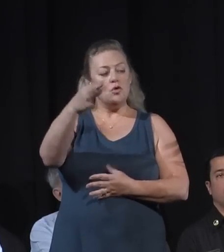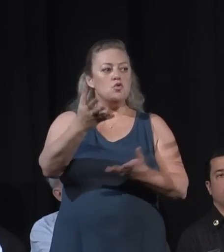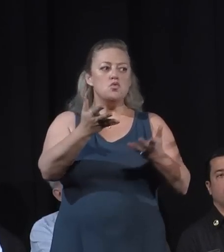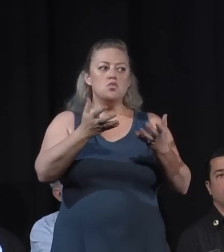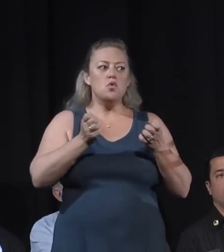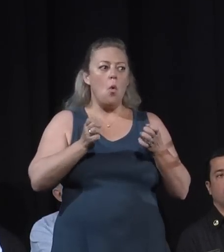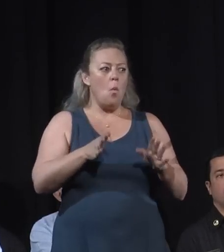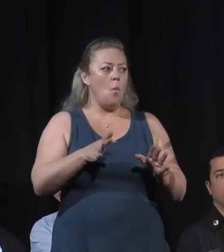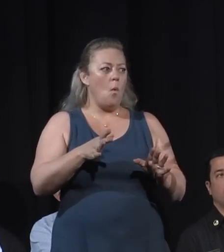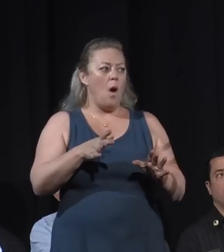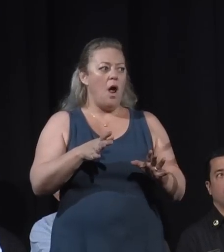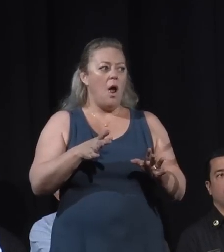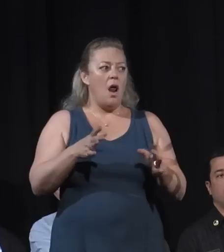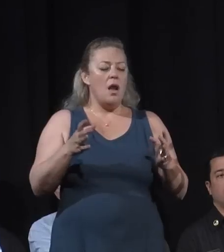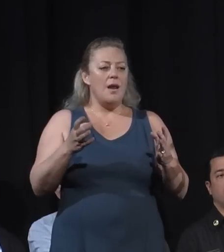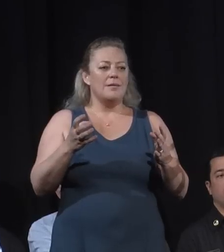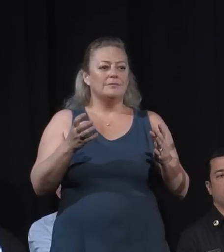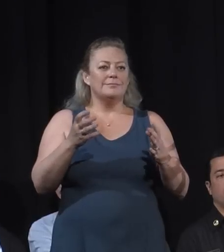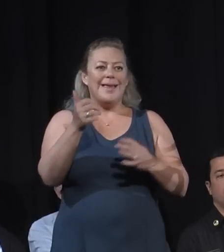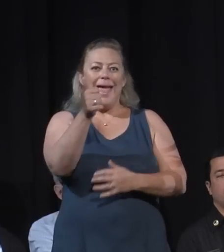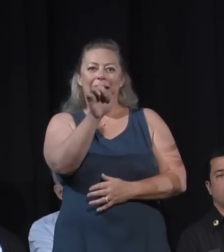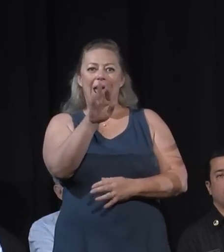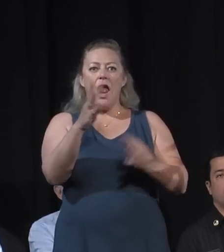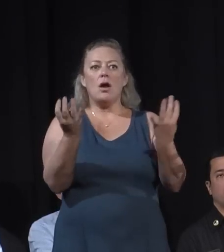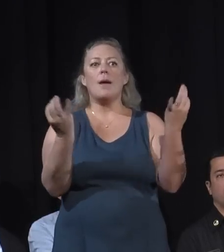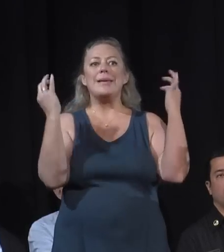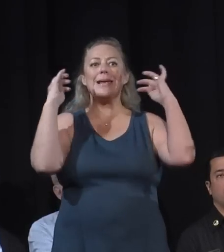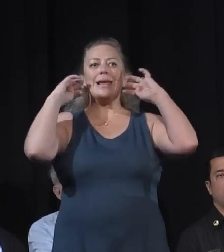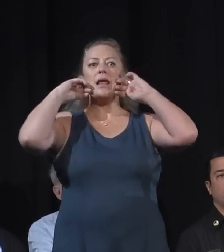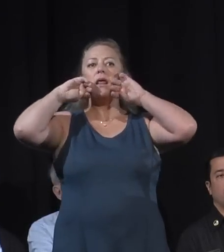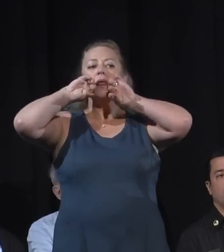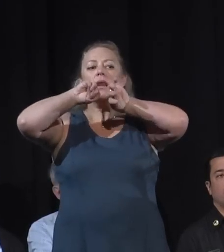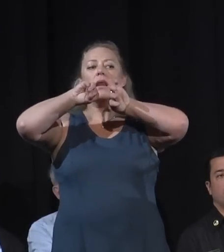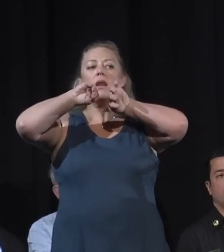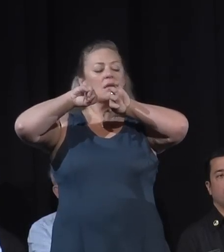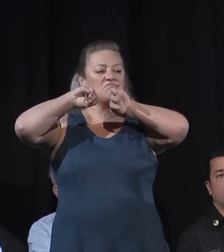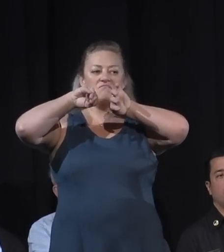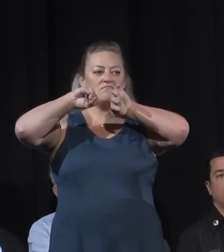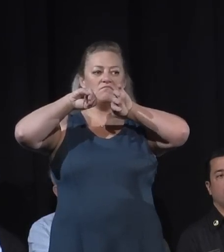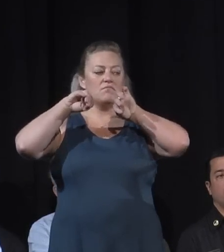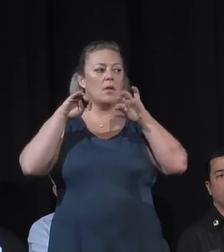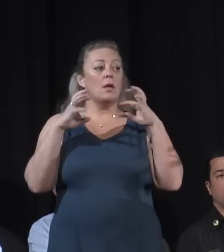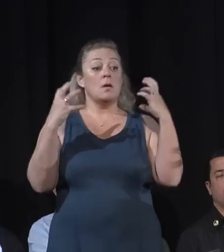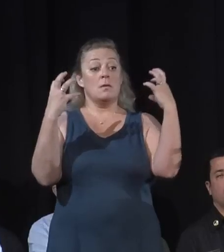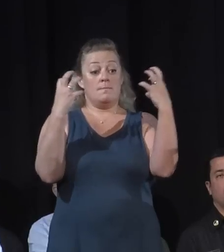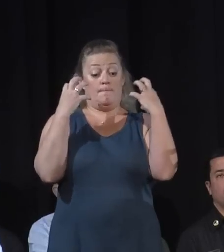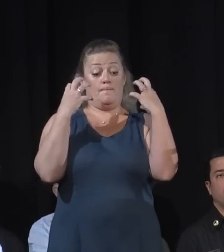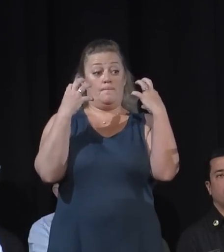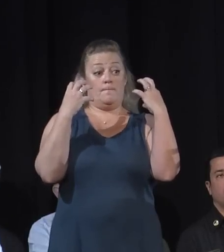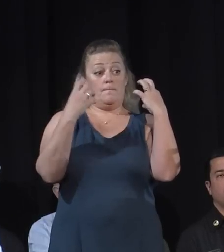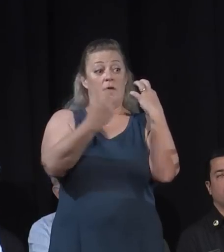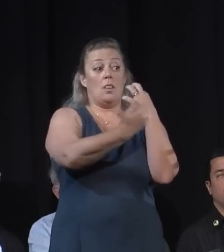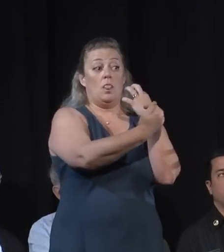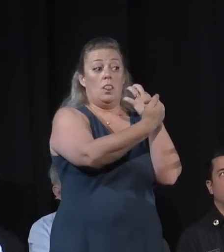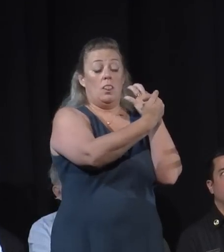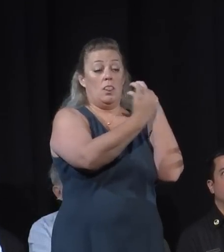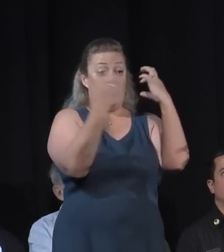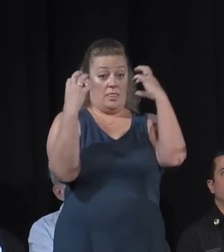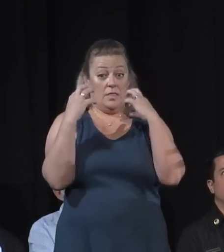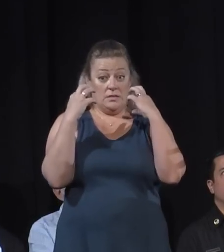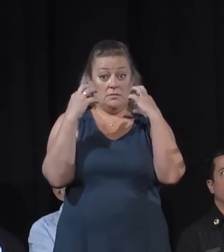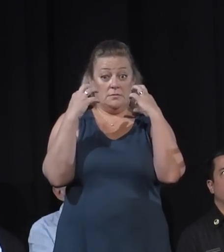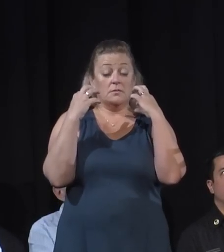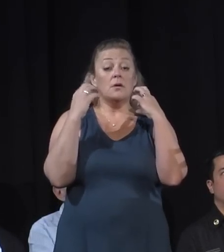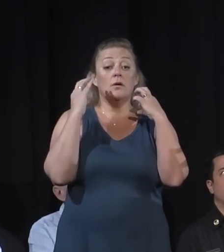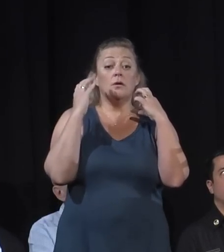coming in around the edges of the respirator. Those are the cup-like structures that sit on your face. There are